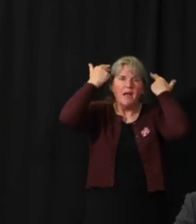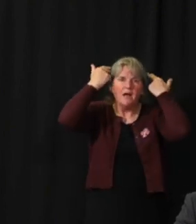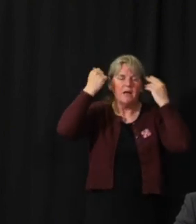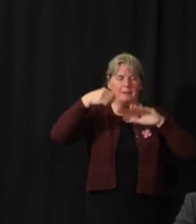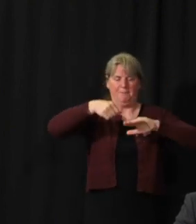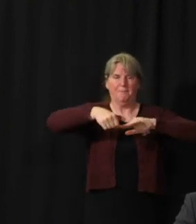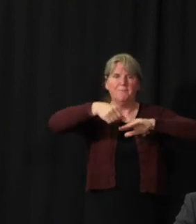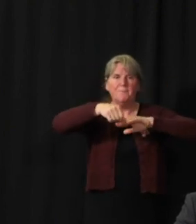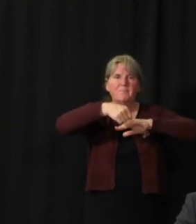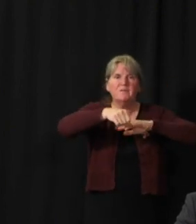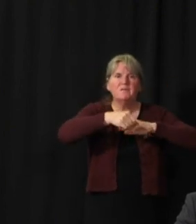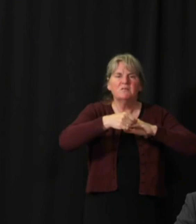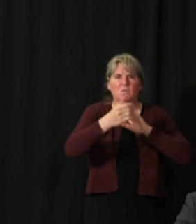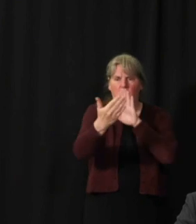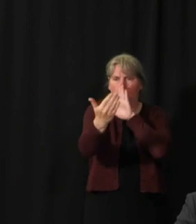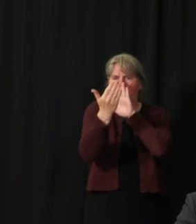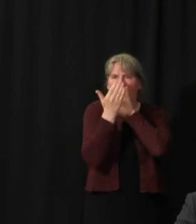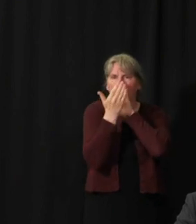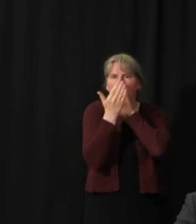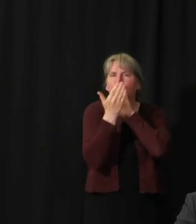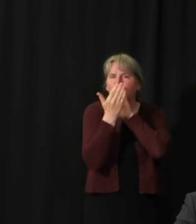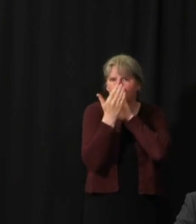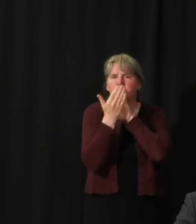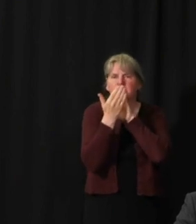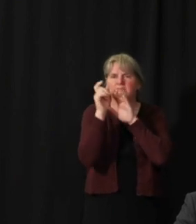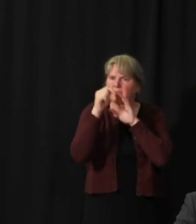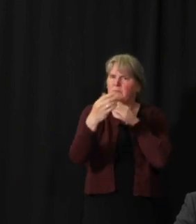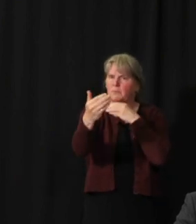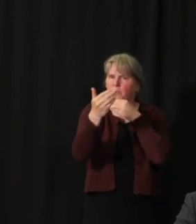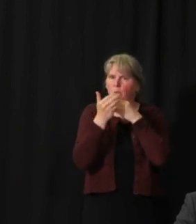nails, it really does entail